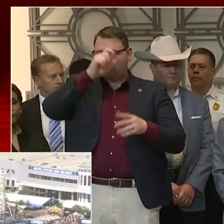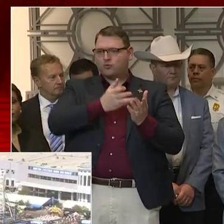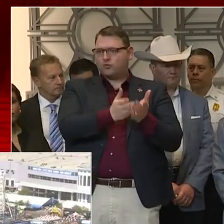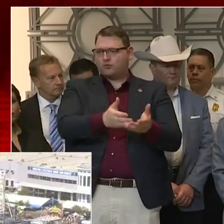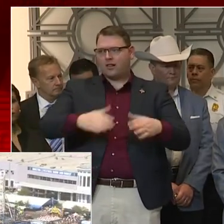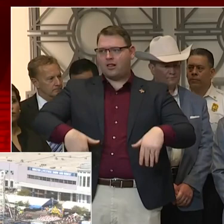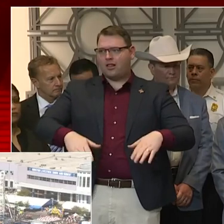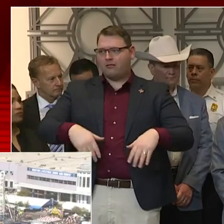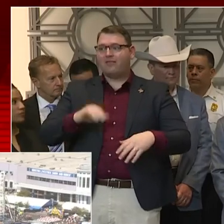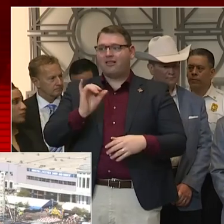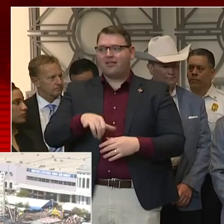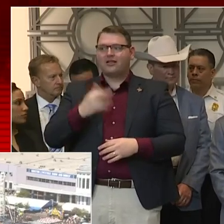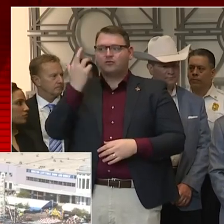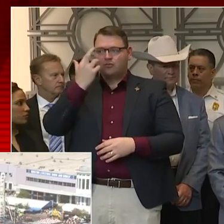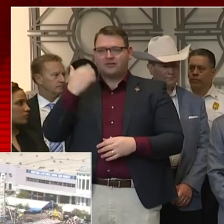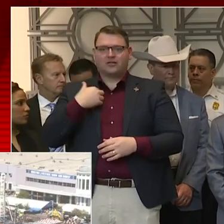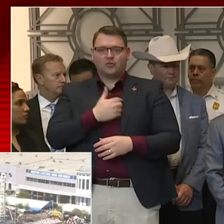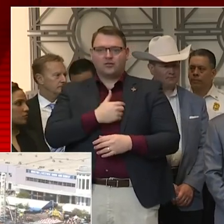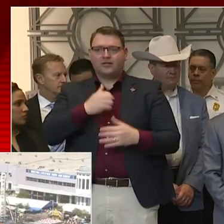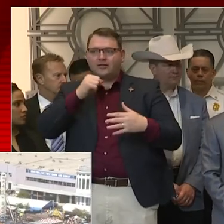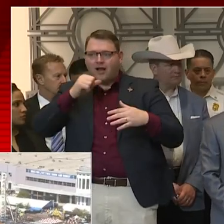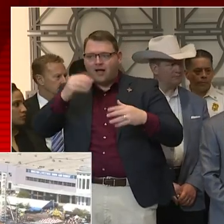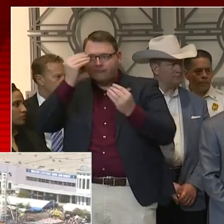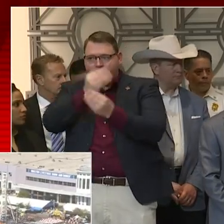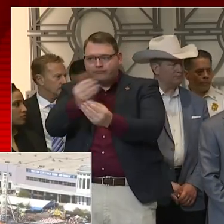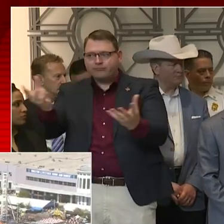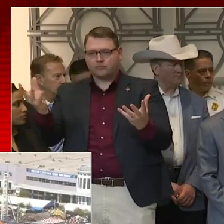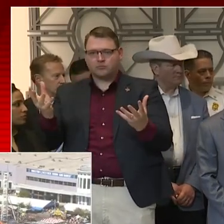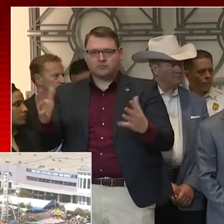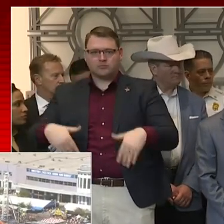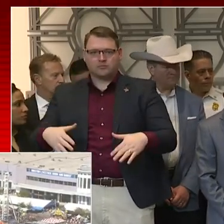invite Dr. Shah also to share his perspective on that.